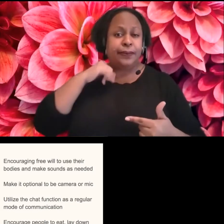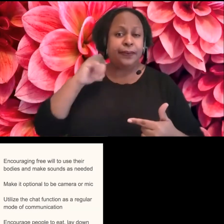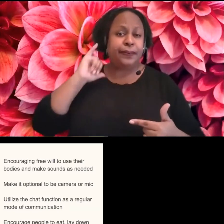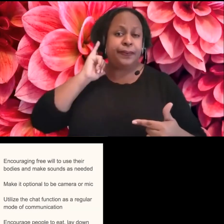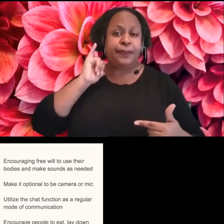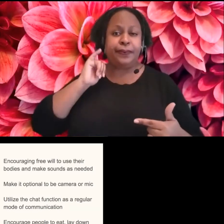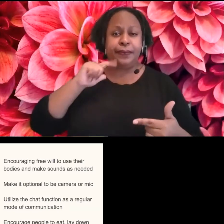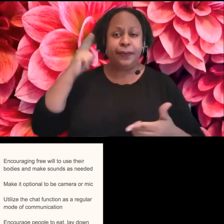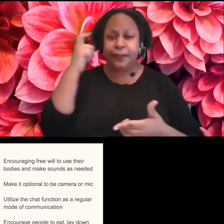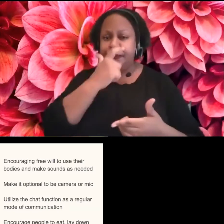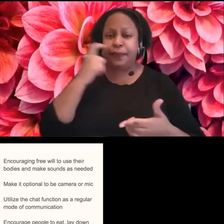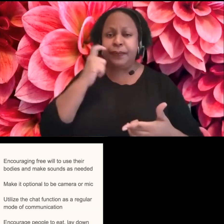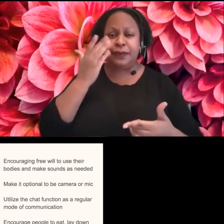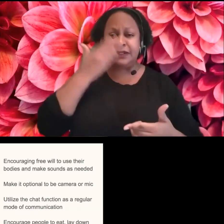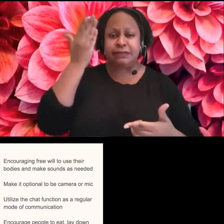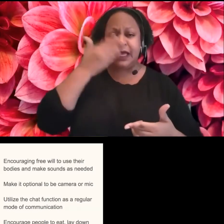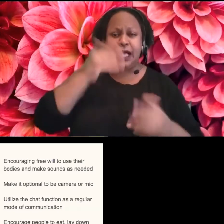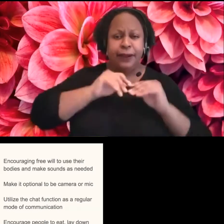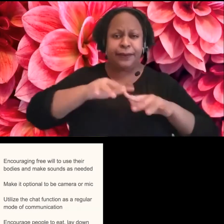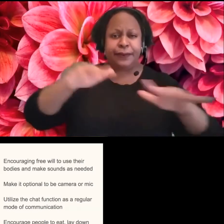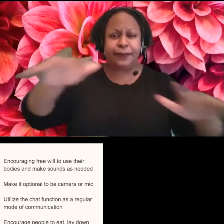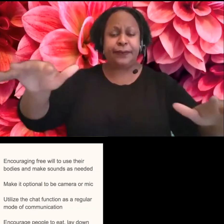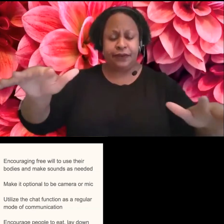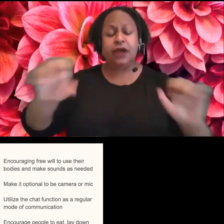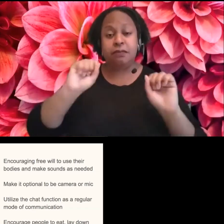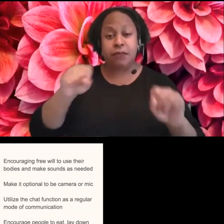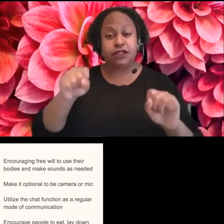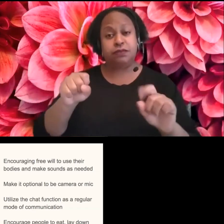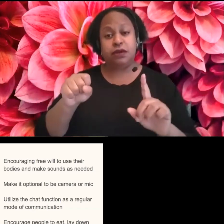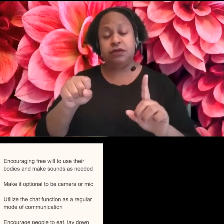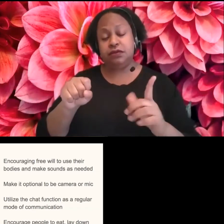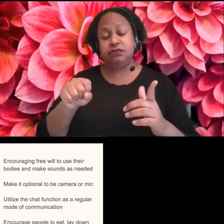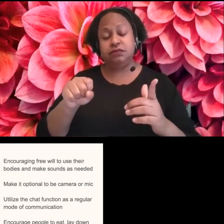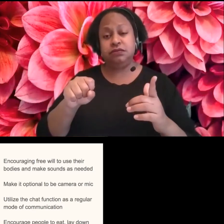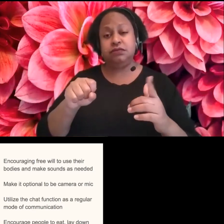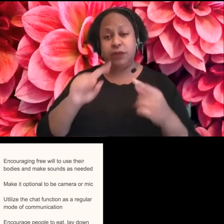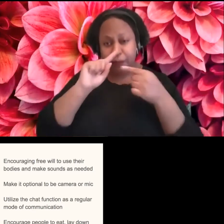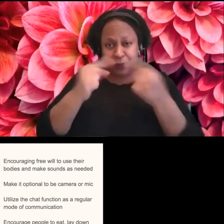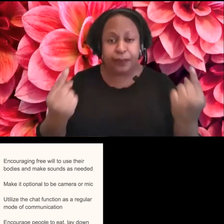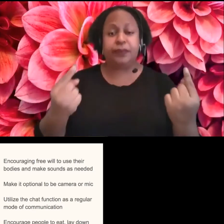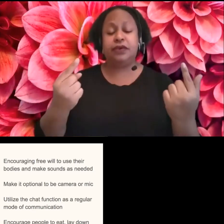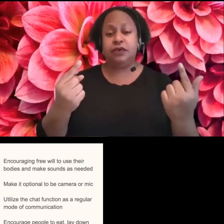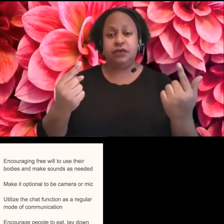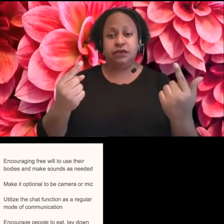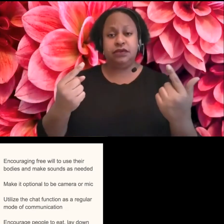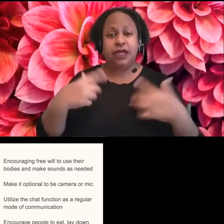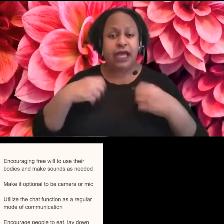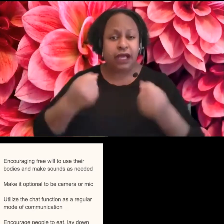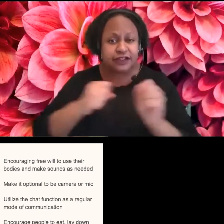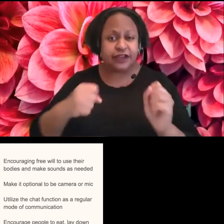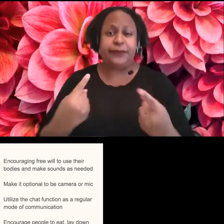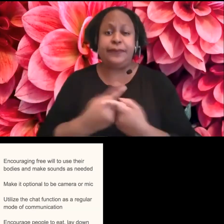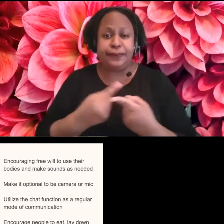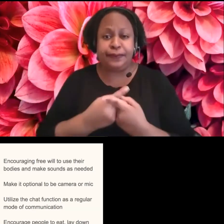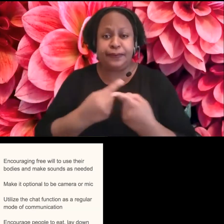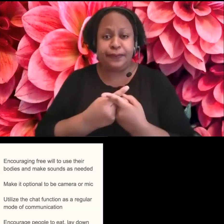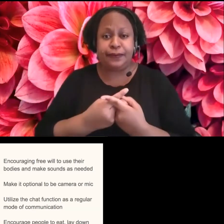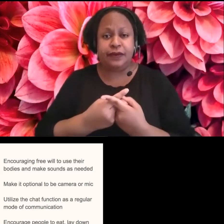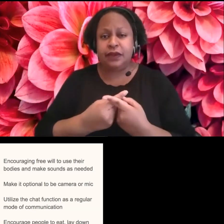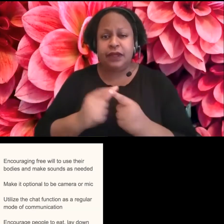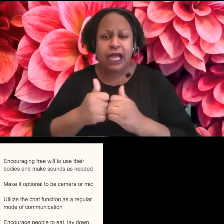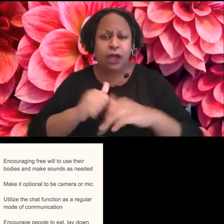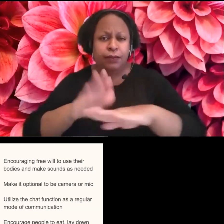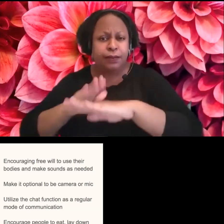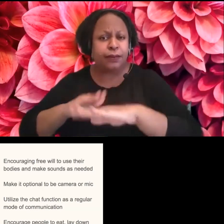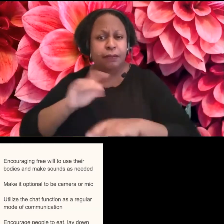we encourage awareness of this issue? Well, I know personally, for example, I always include it in the visual story and the access guide